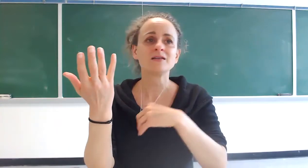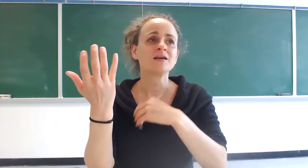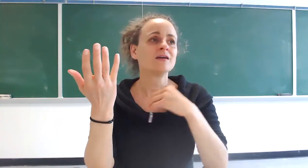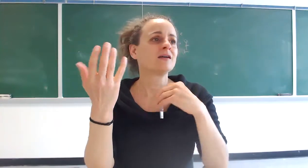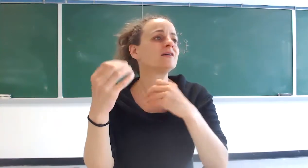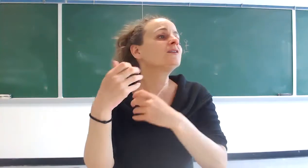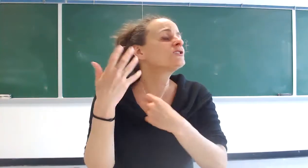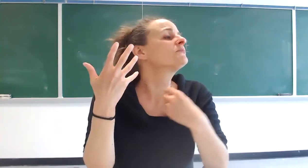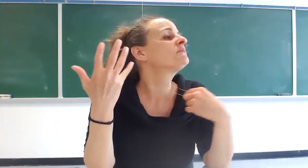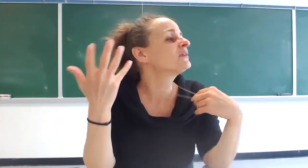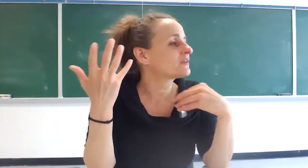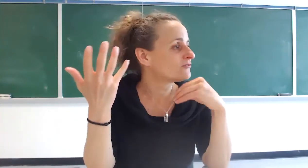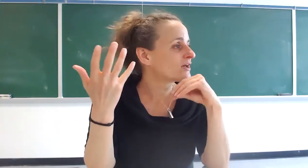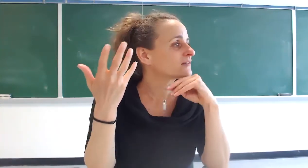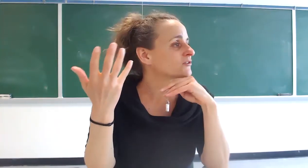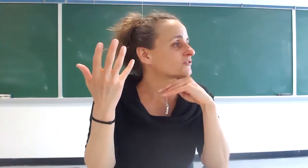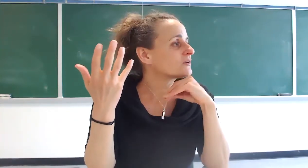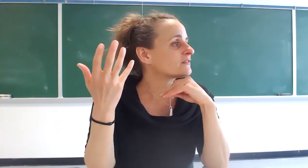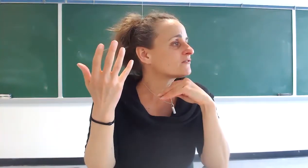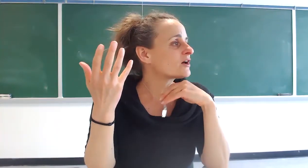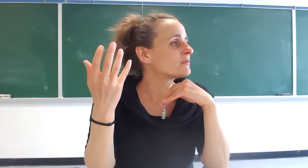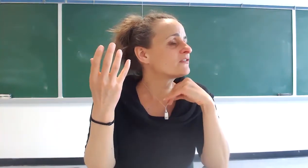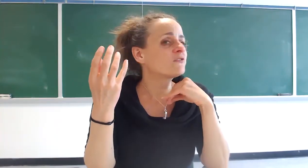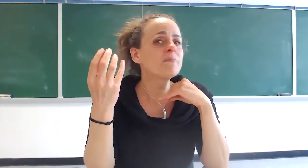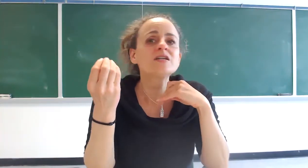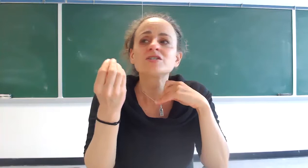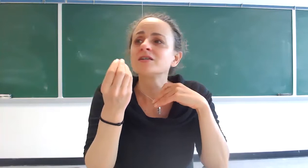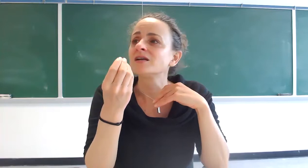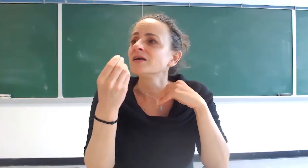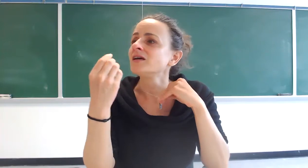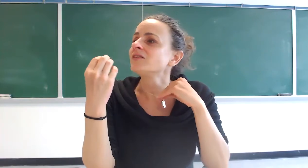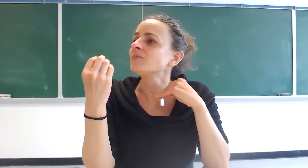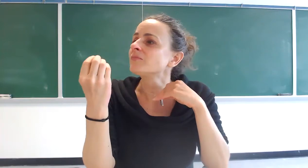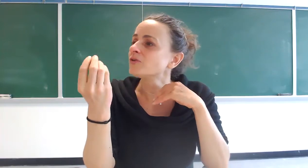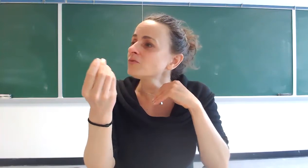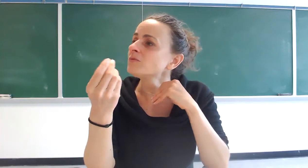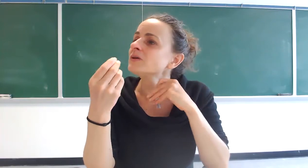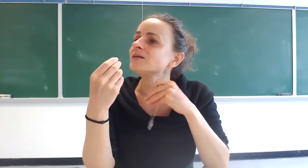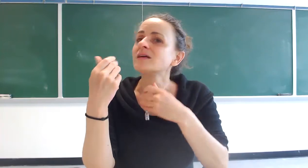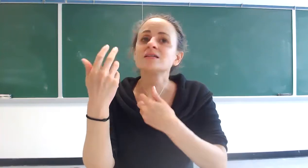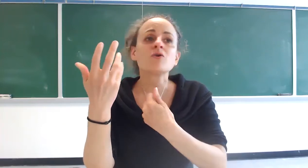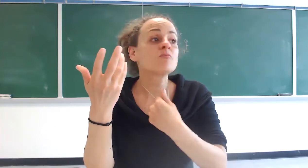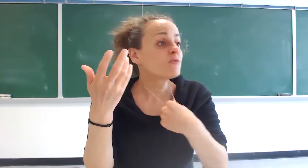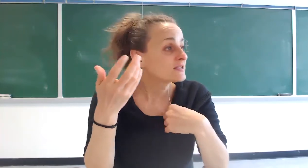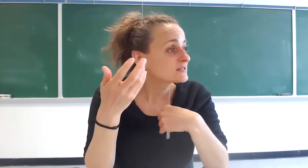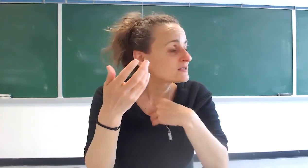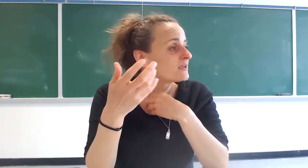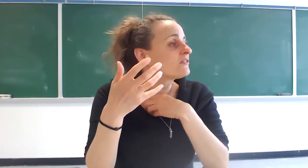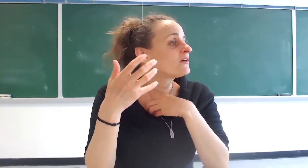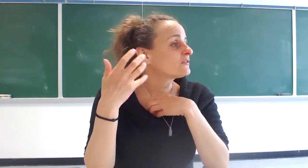and each human being in fact there is a trace of god but especially in the human being that is oppressed there is